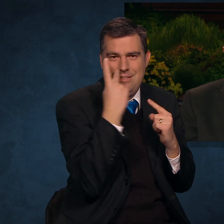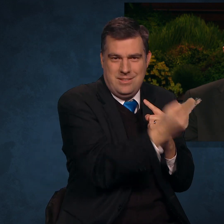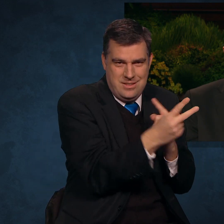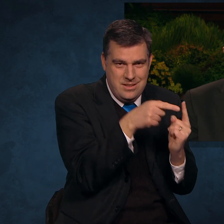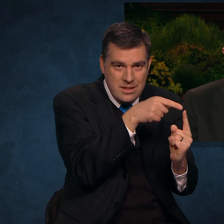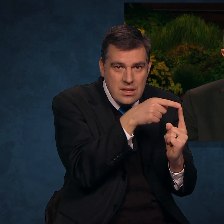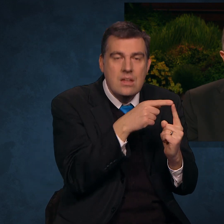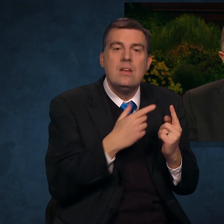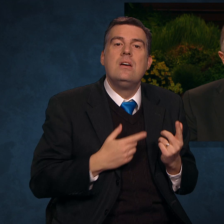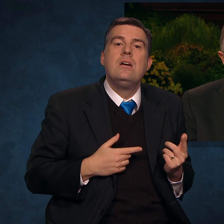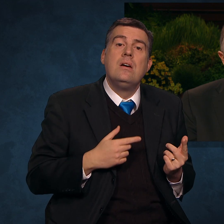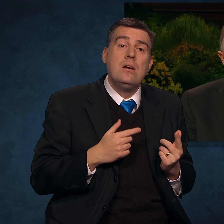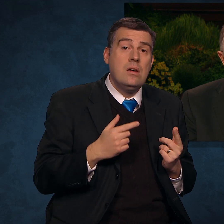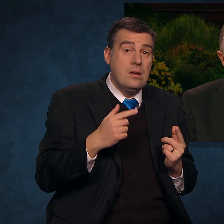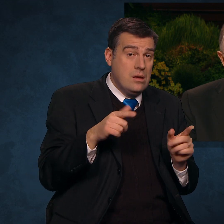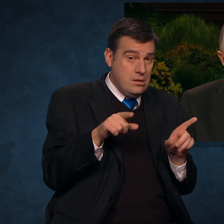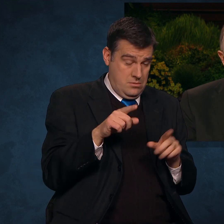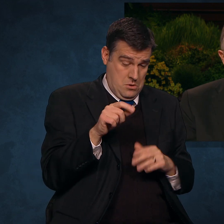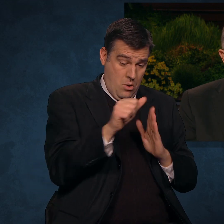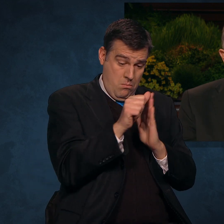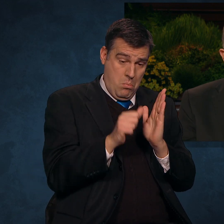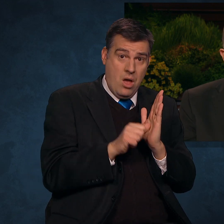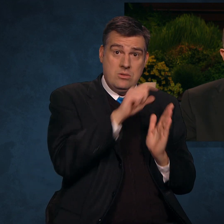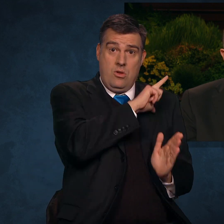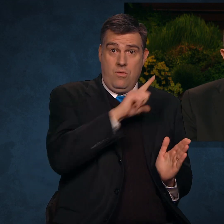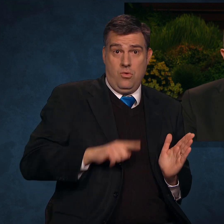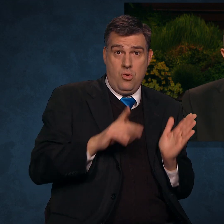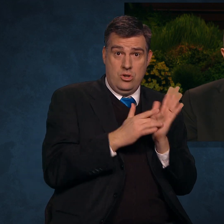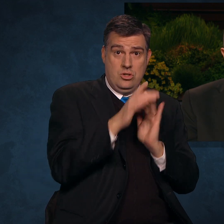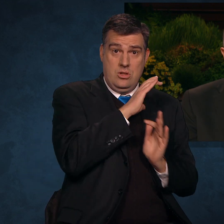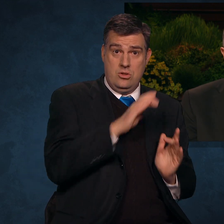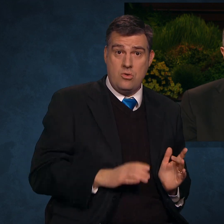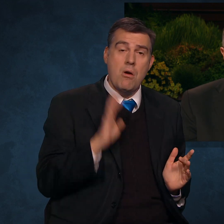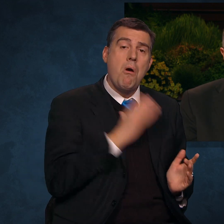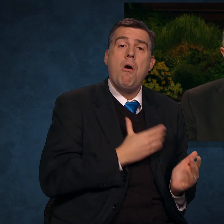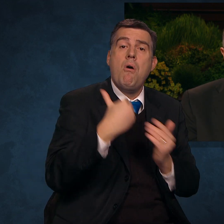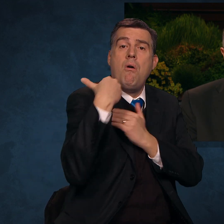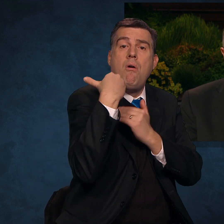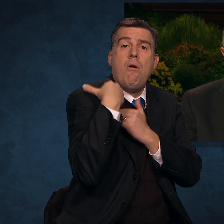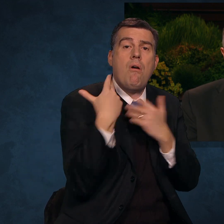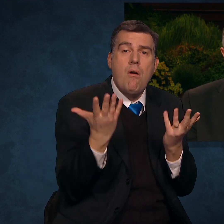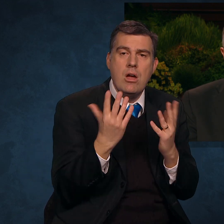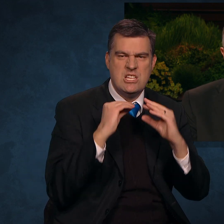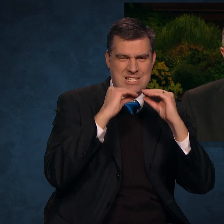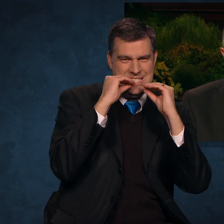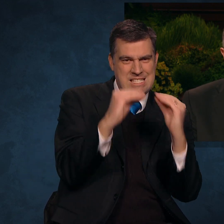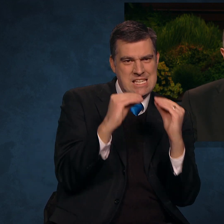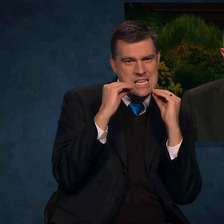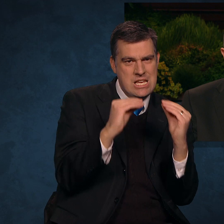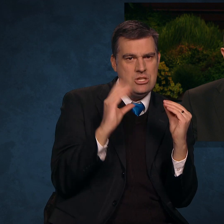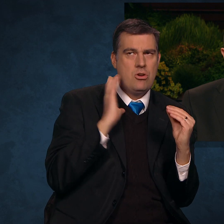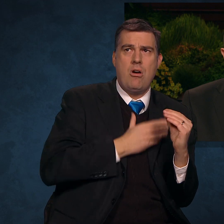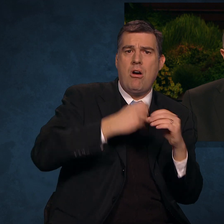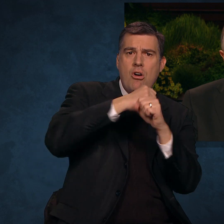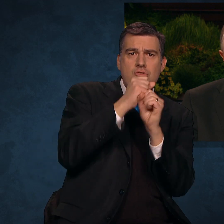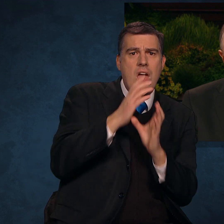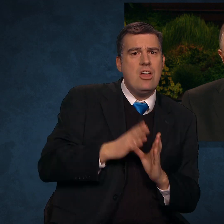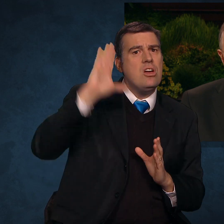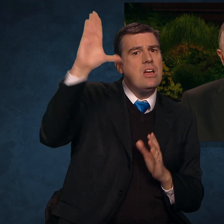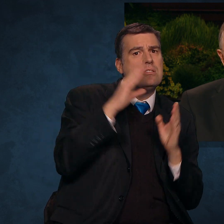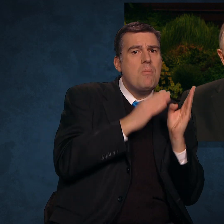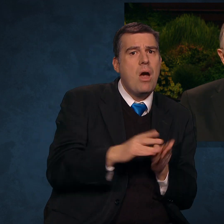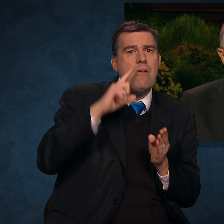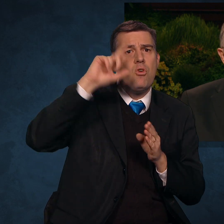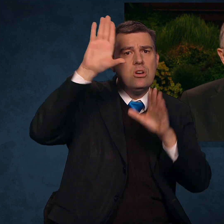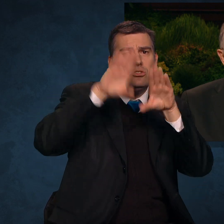apostles of the Lord Jesus Christ, our responsibility is to teach our Creator's plan for His children